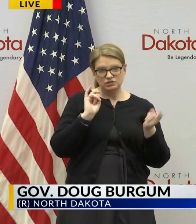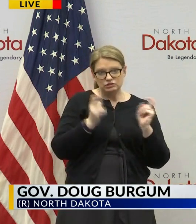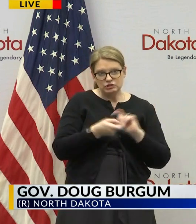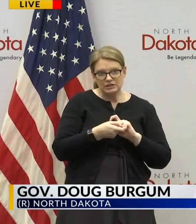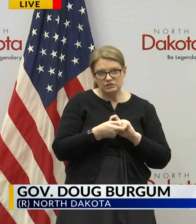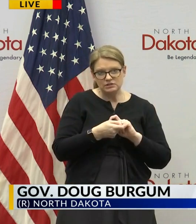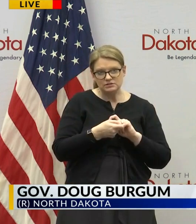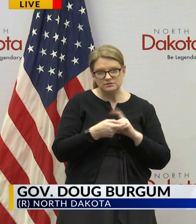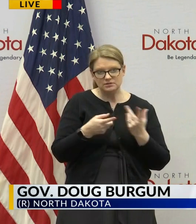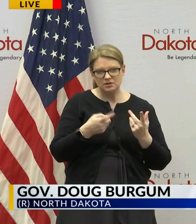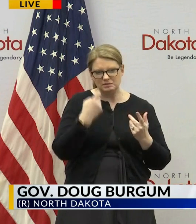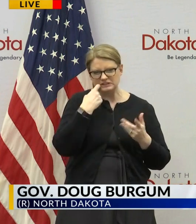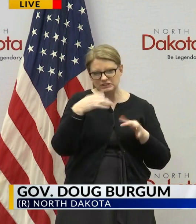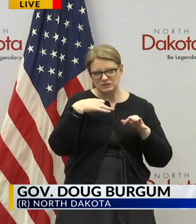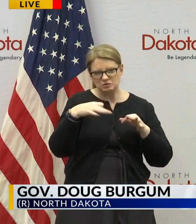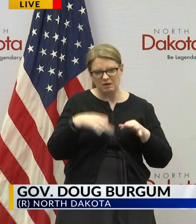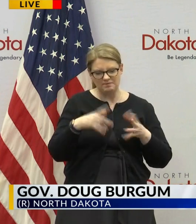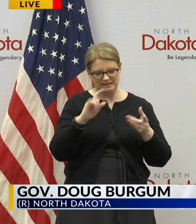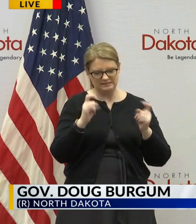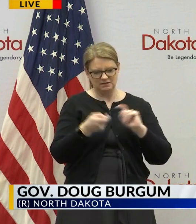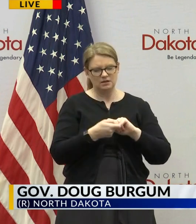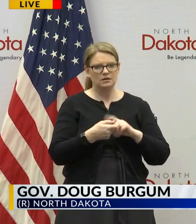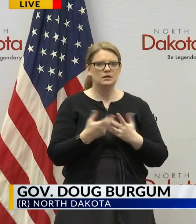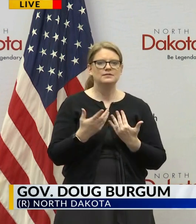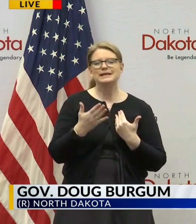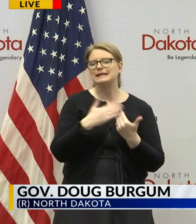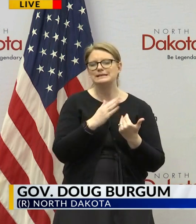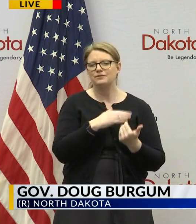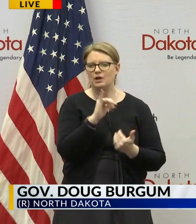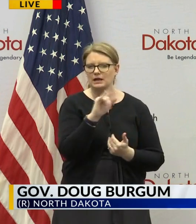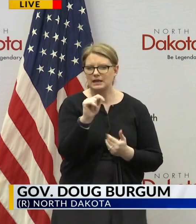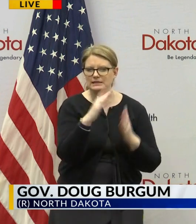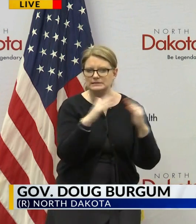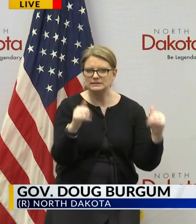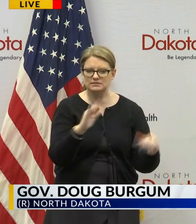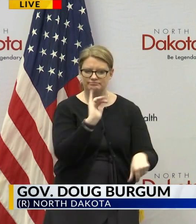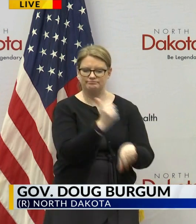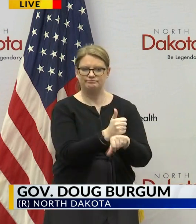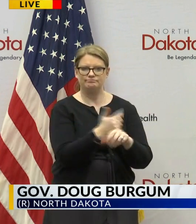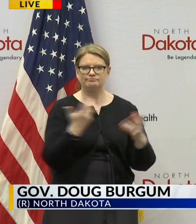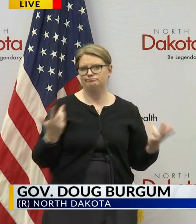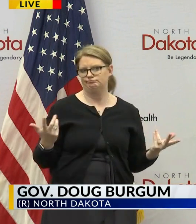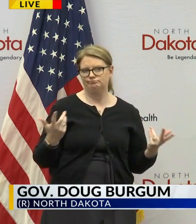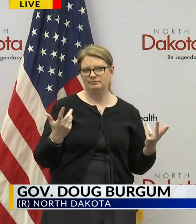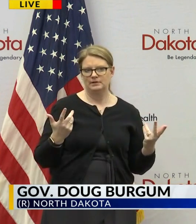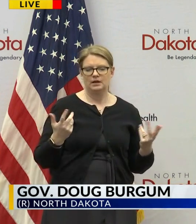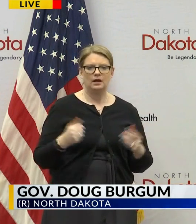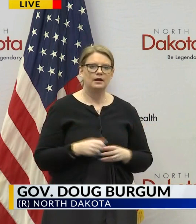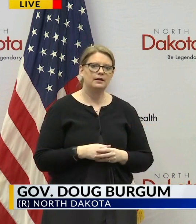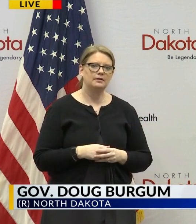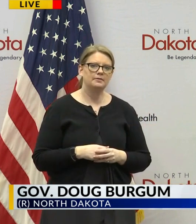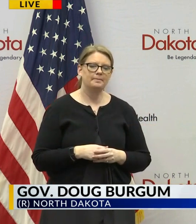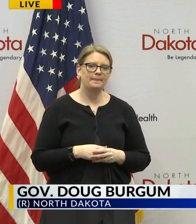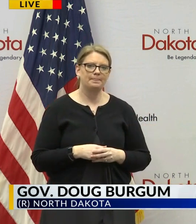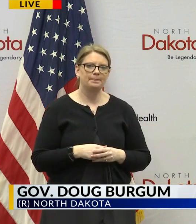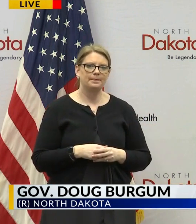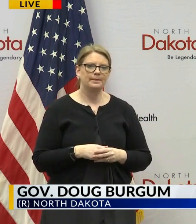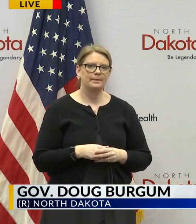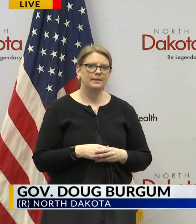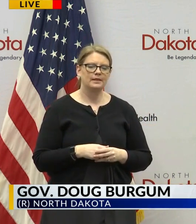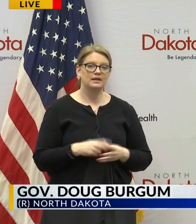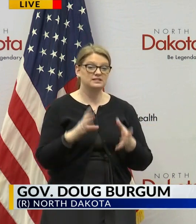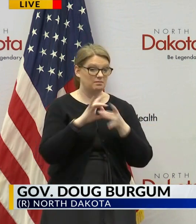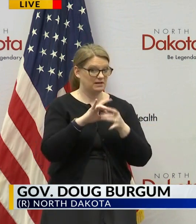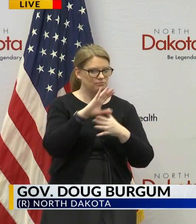are relatively easy from an IT system be able to implement because no system changes are required and this will this